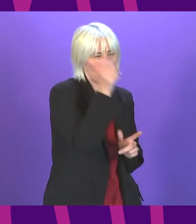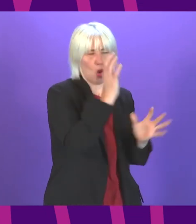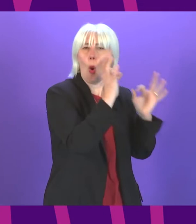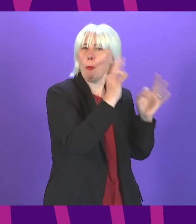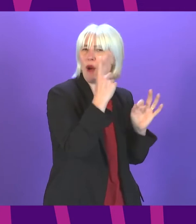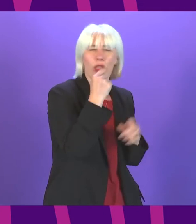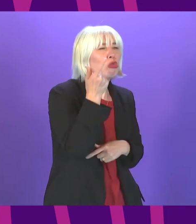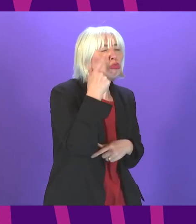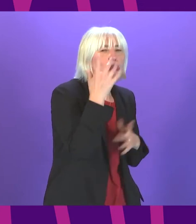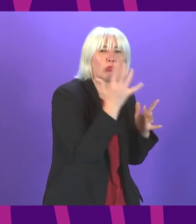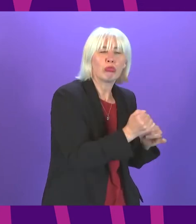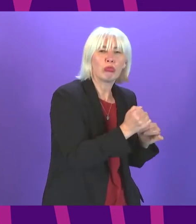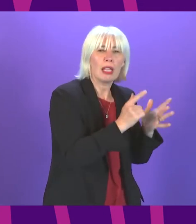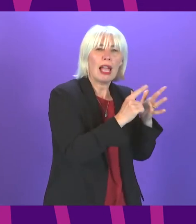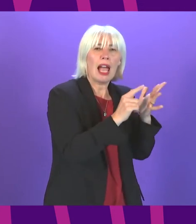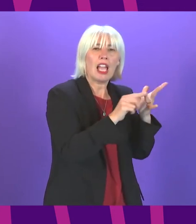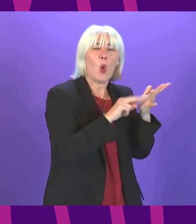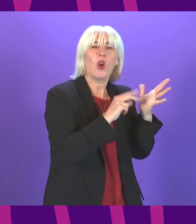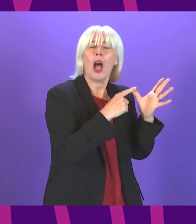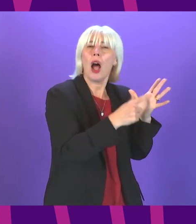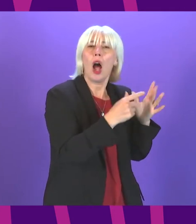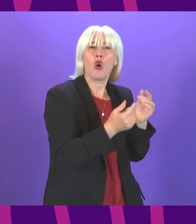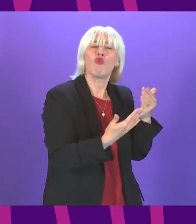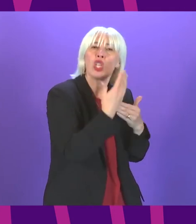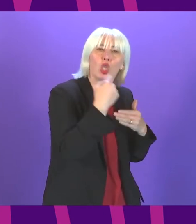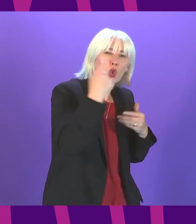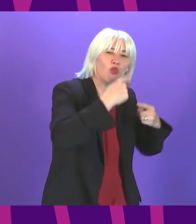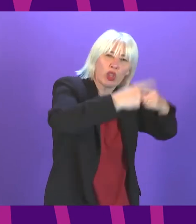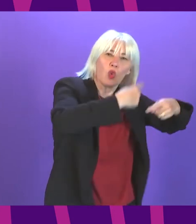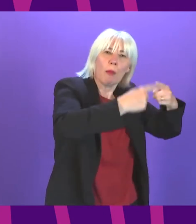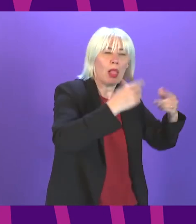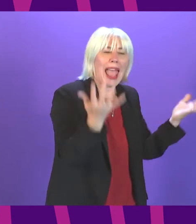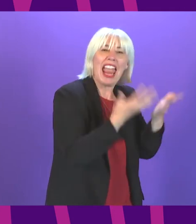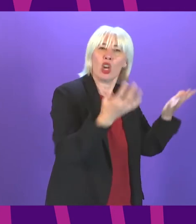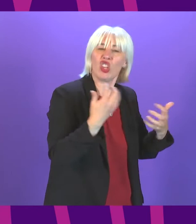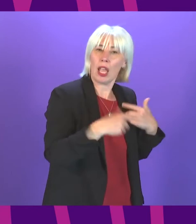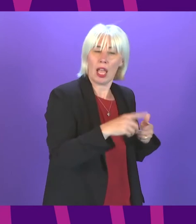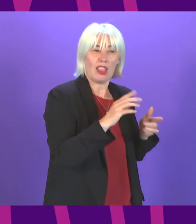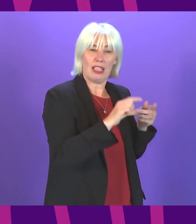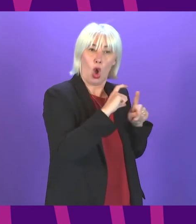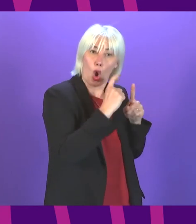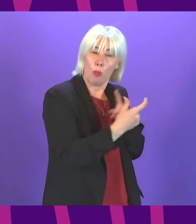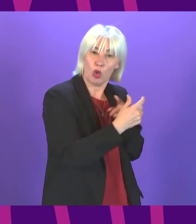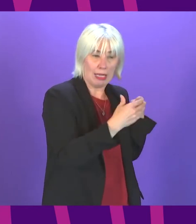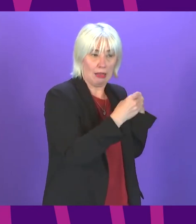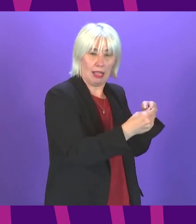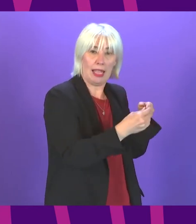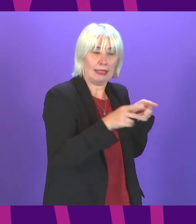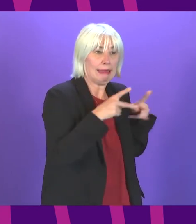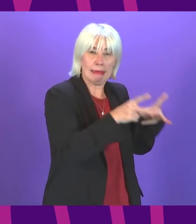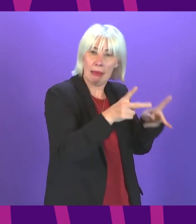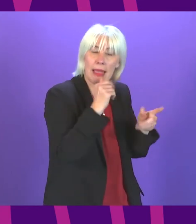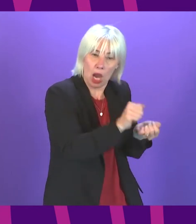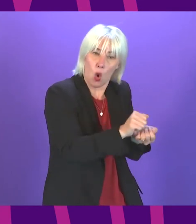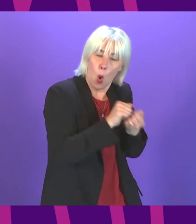Iona Renewable Energy has developed a local energy roadmap that lays out a vision for how a community led scheme can work towards owning